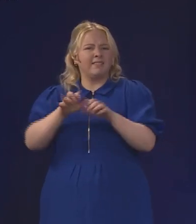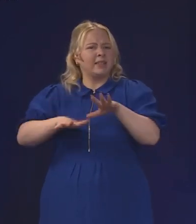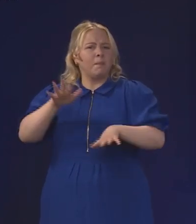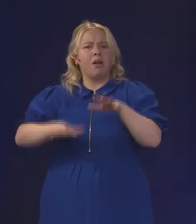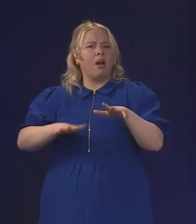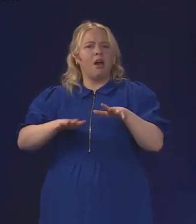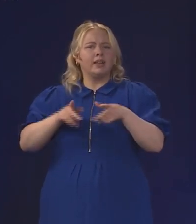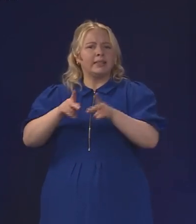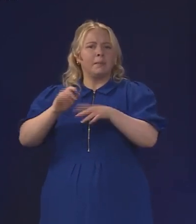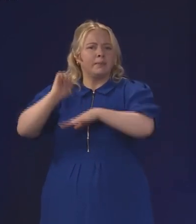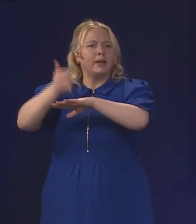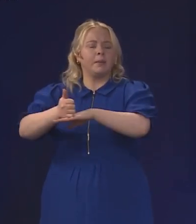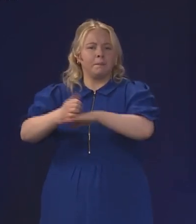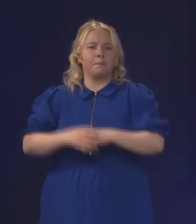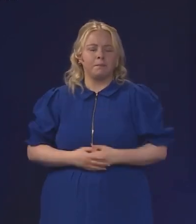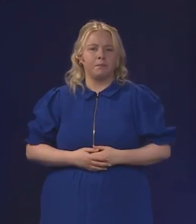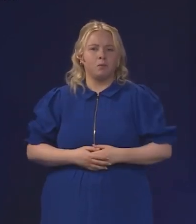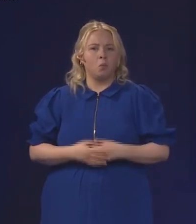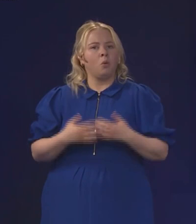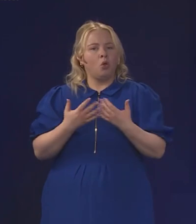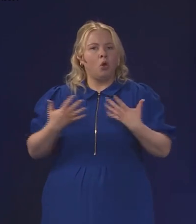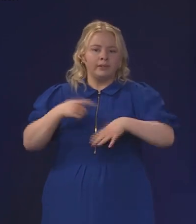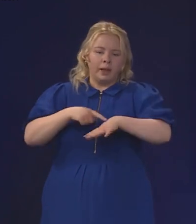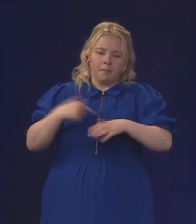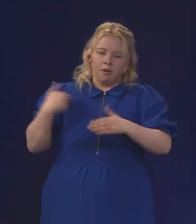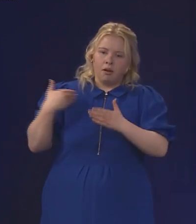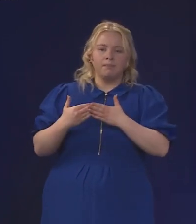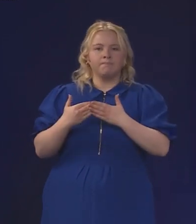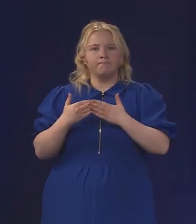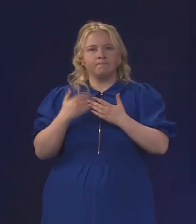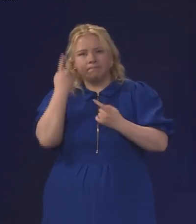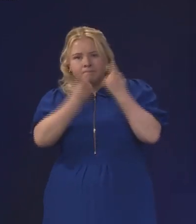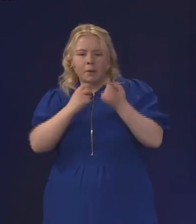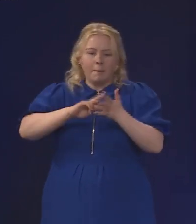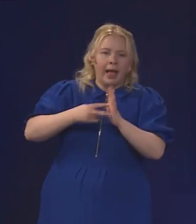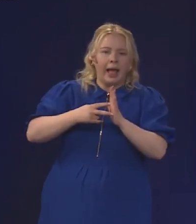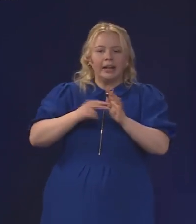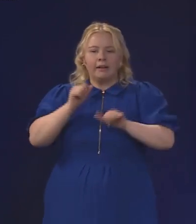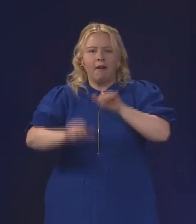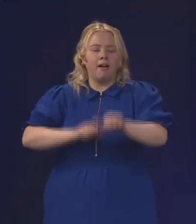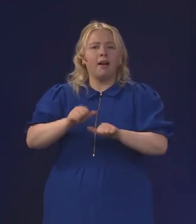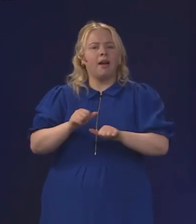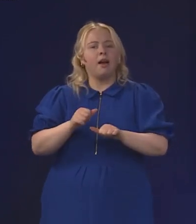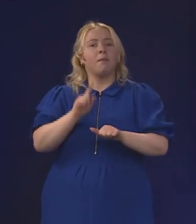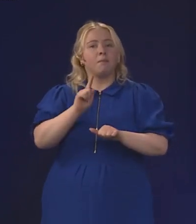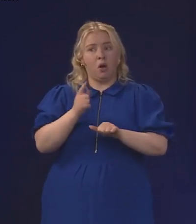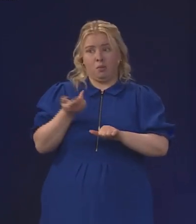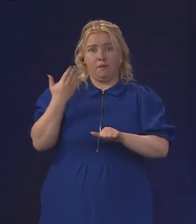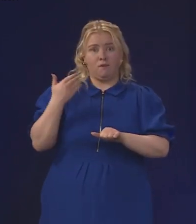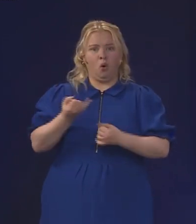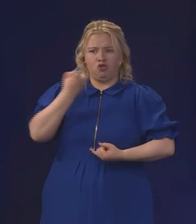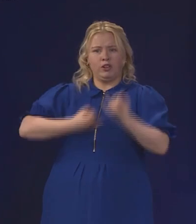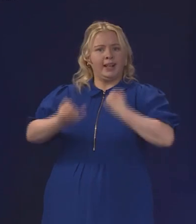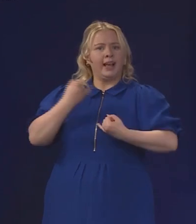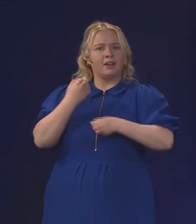place. We've taken time to introduce this, in fact there has been some criticism levelled at government in the past over what